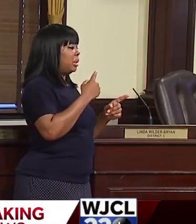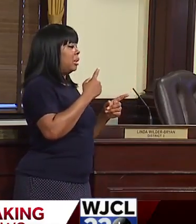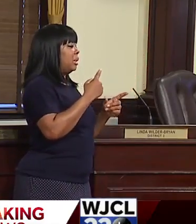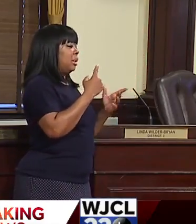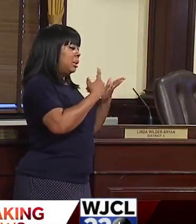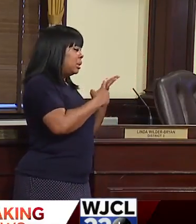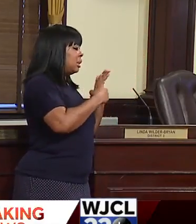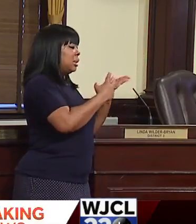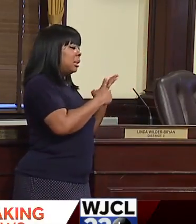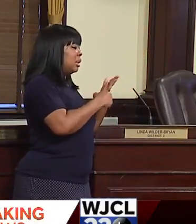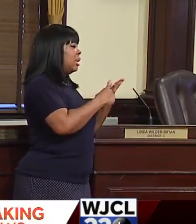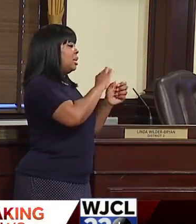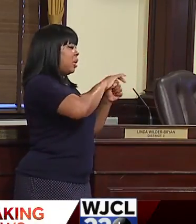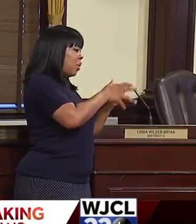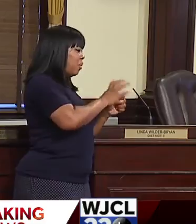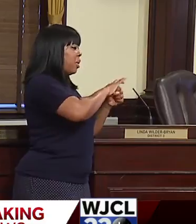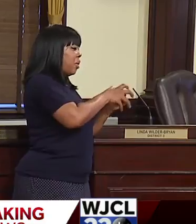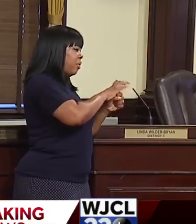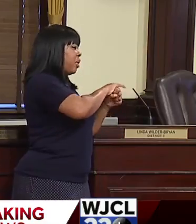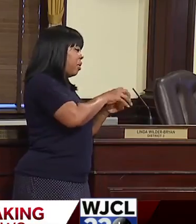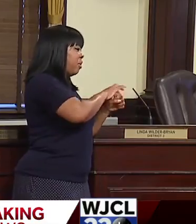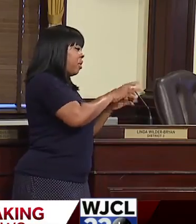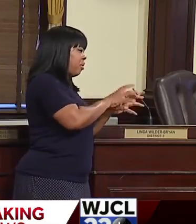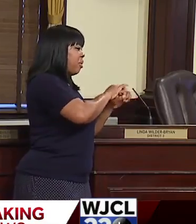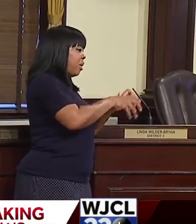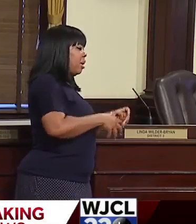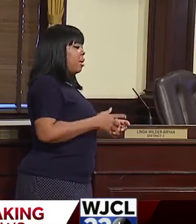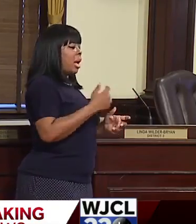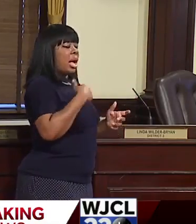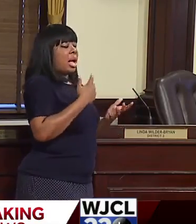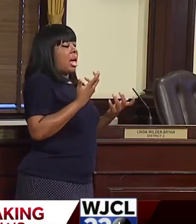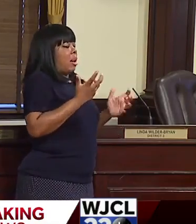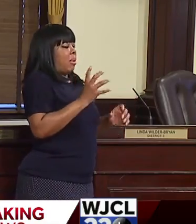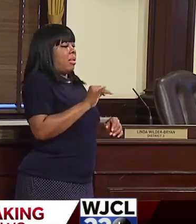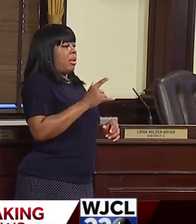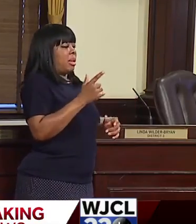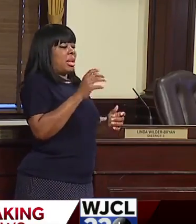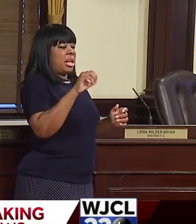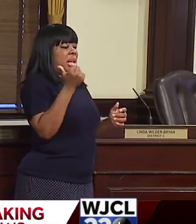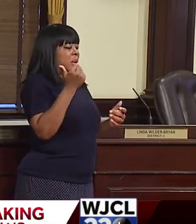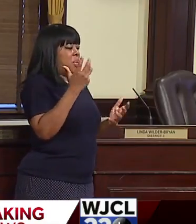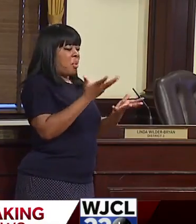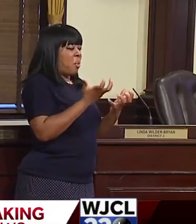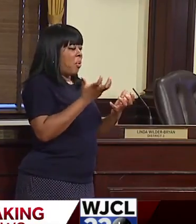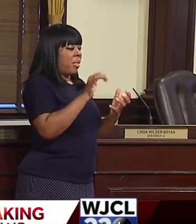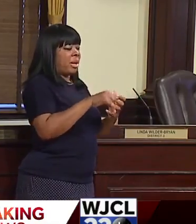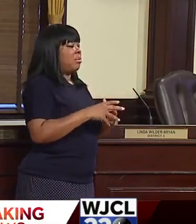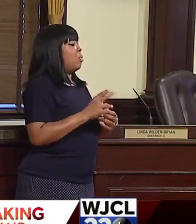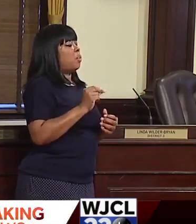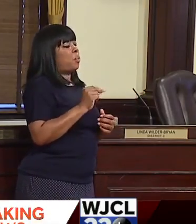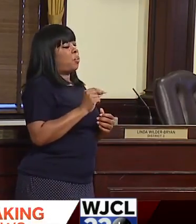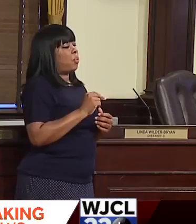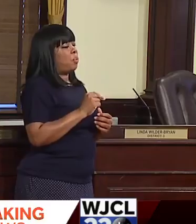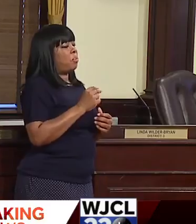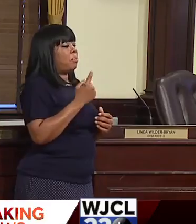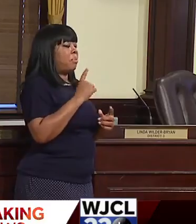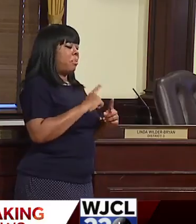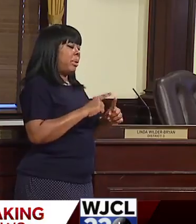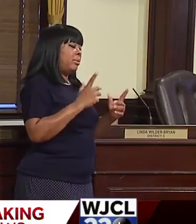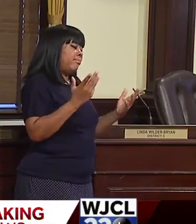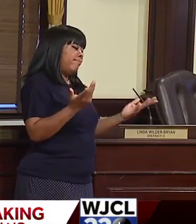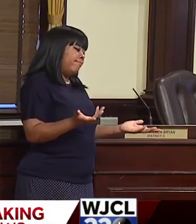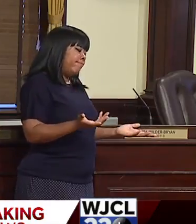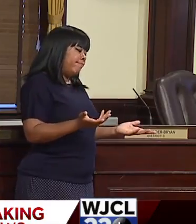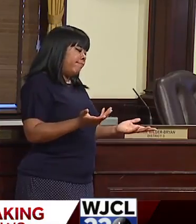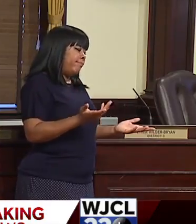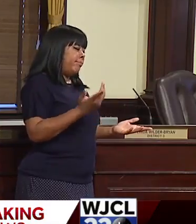COVID stuff. Um, I don't want to be in this position. Nobody wants to be in this position, but this is where we are and